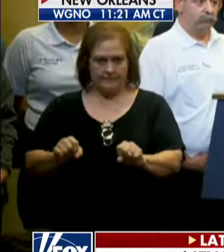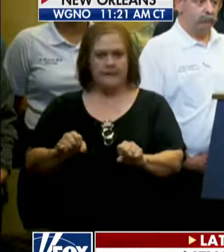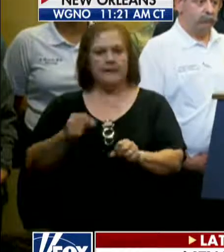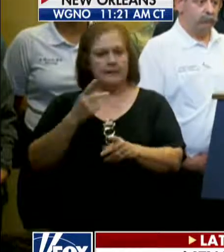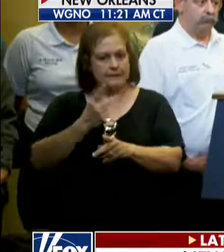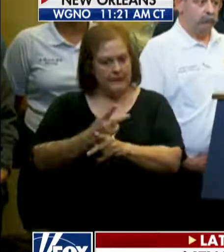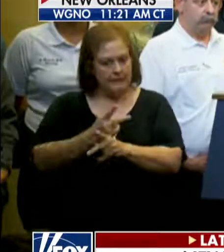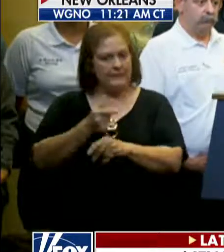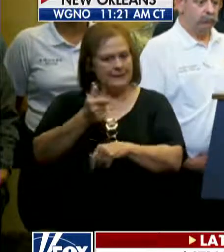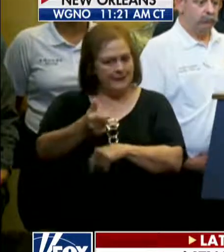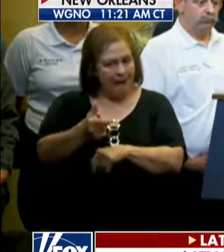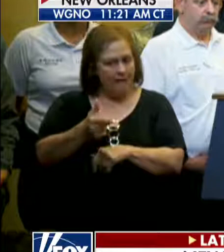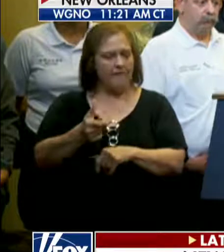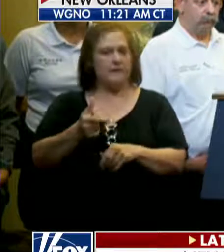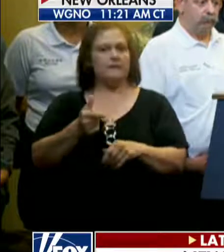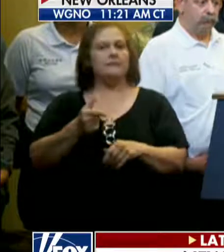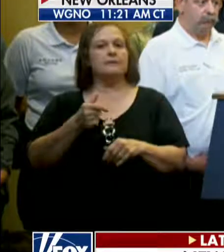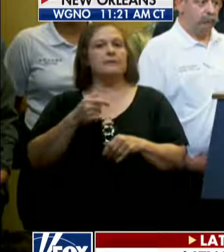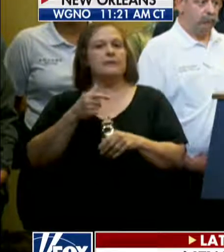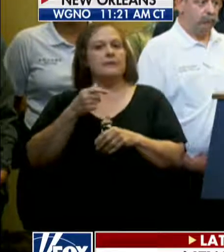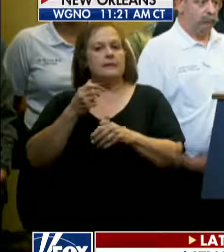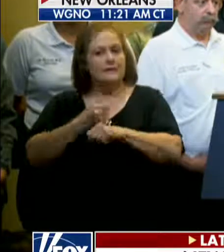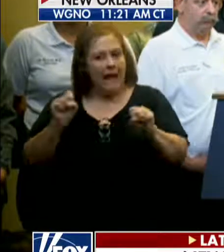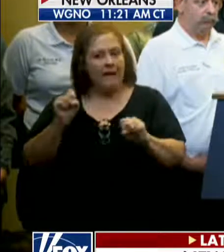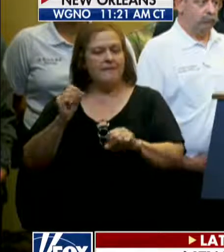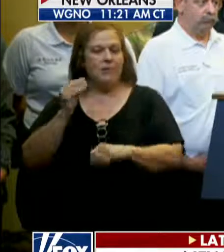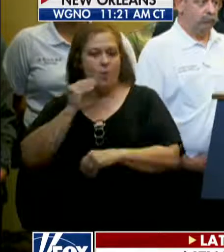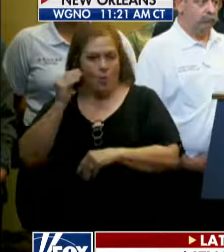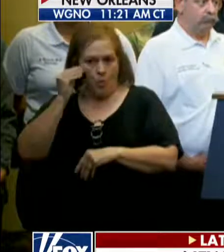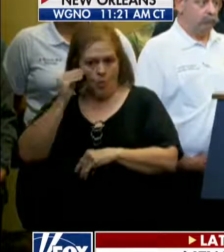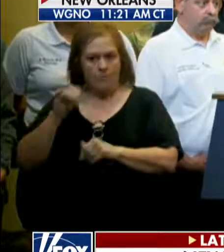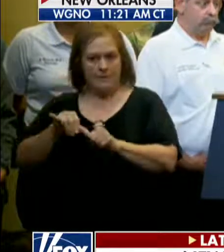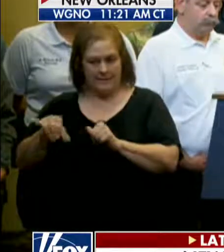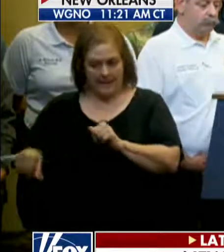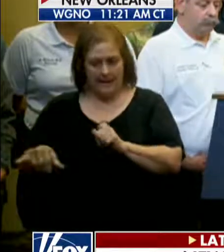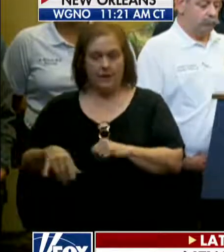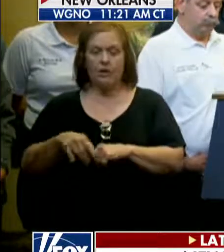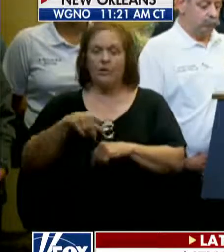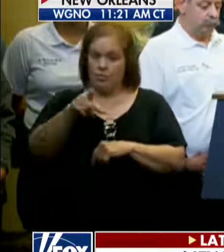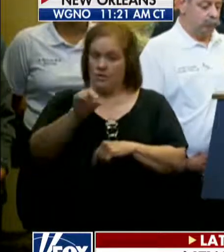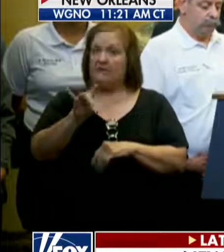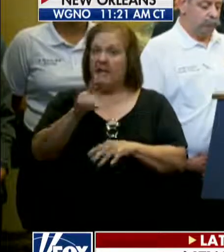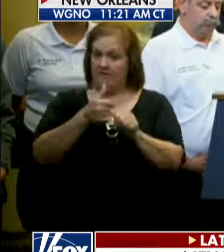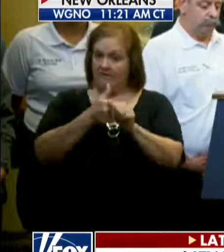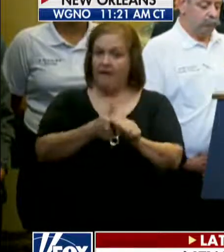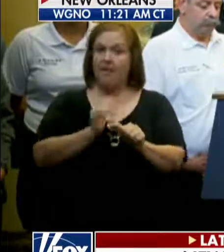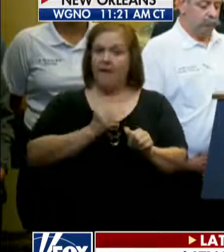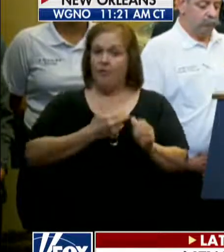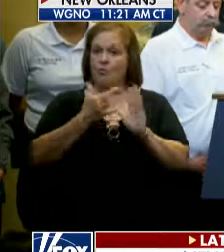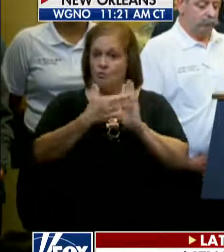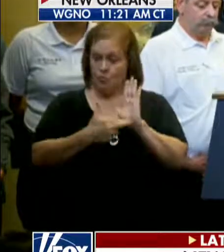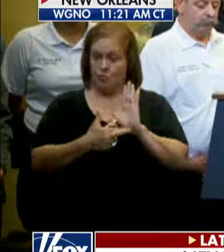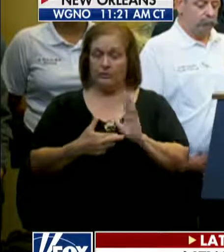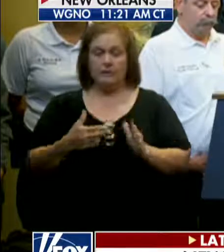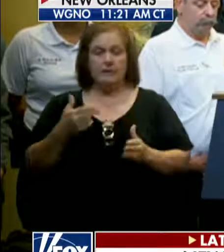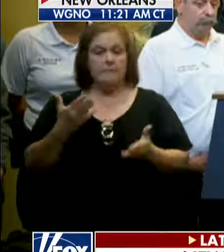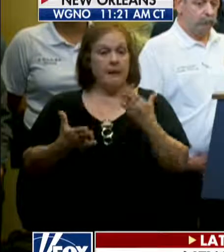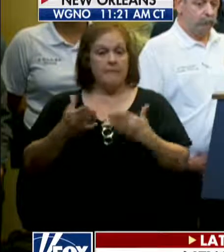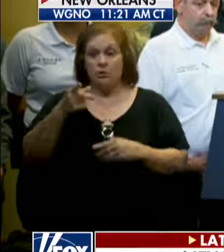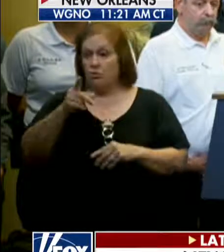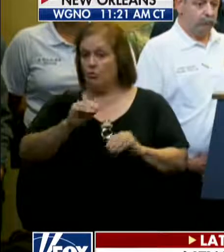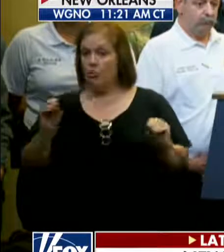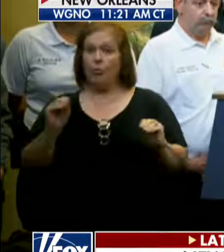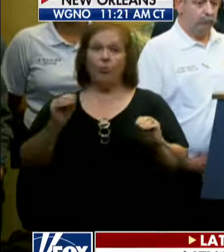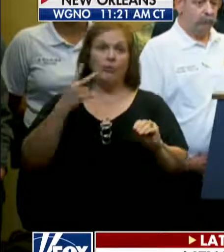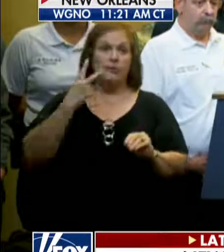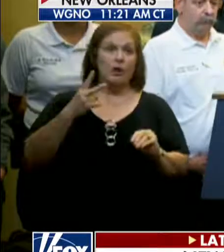to shelter in place. You heeded the call. You did great. And although you may not have seen rainfall